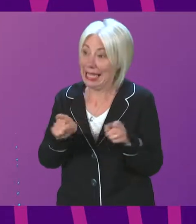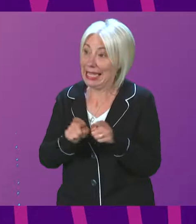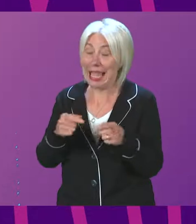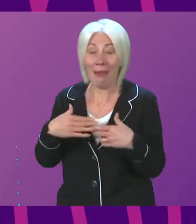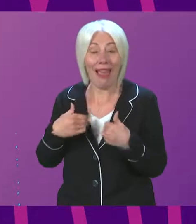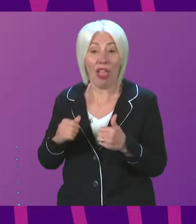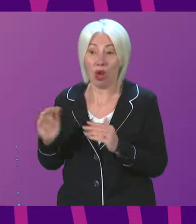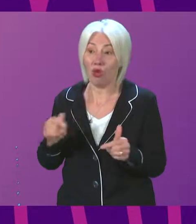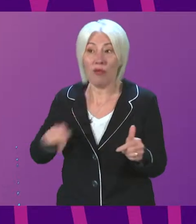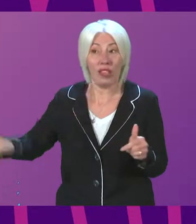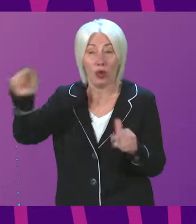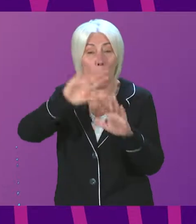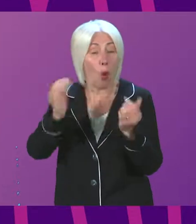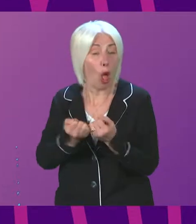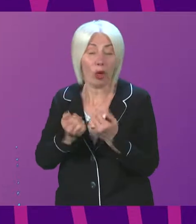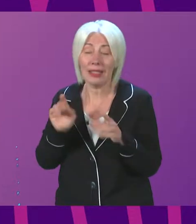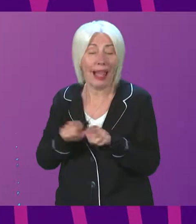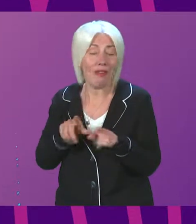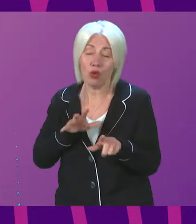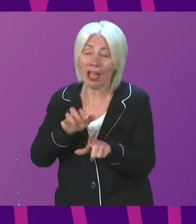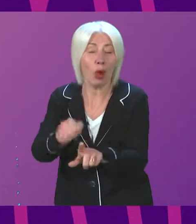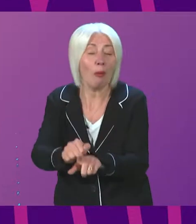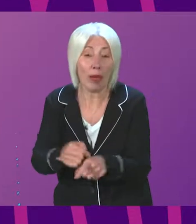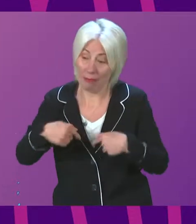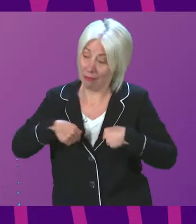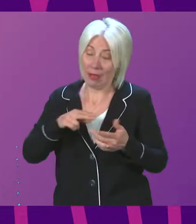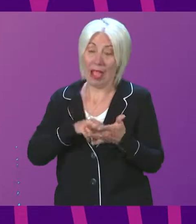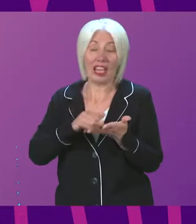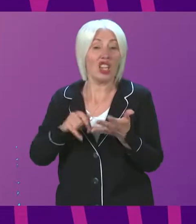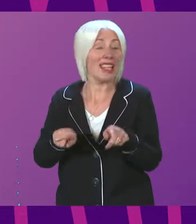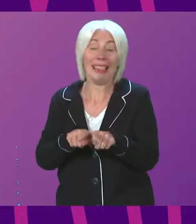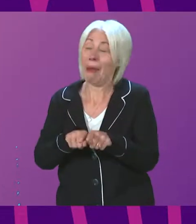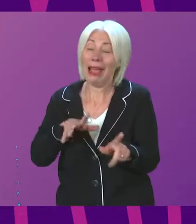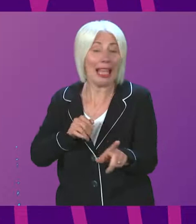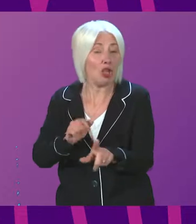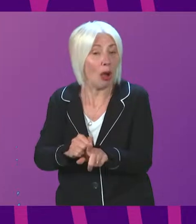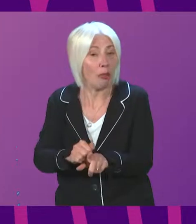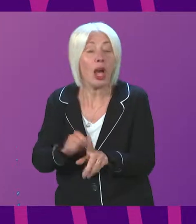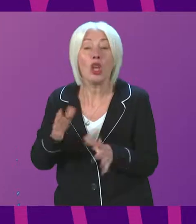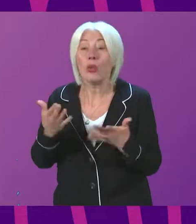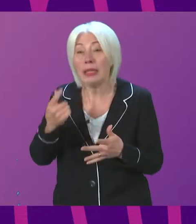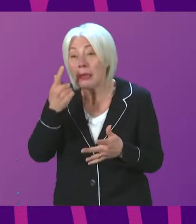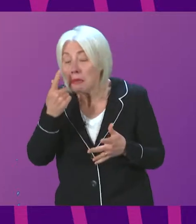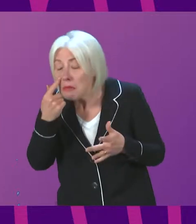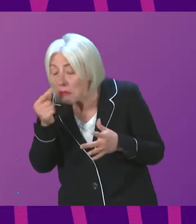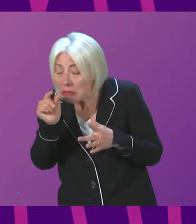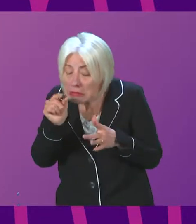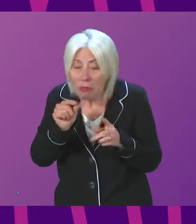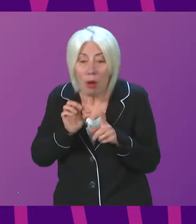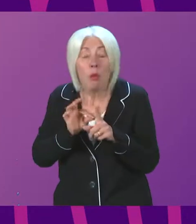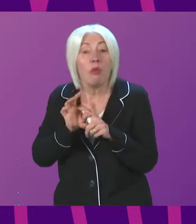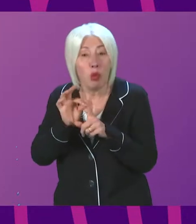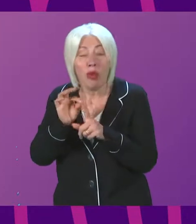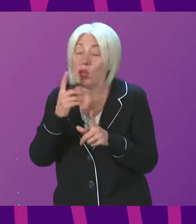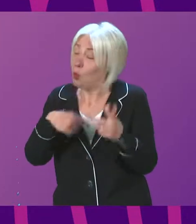is having to recover and catch up. And that is what it is doing. And we are starting to see some tentative signs of progress. And we will continue to